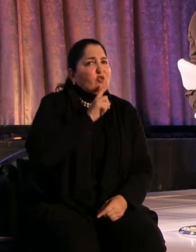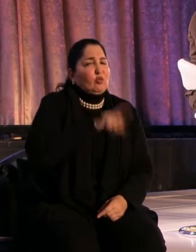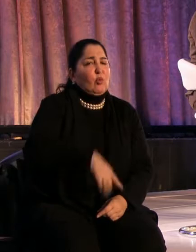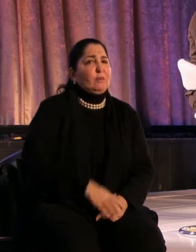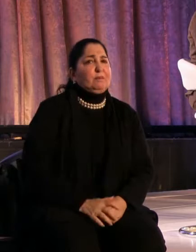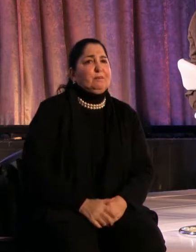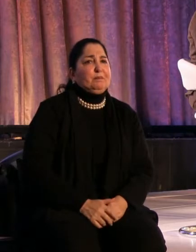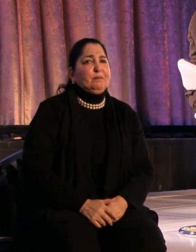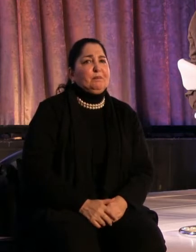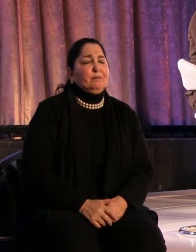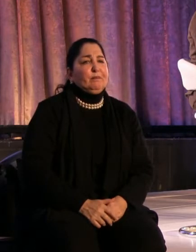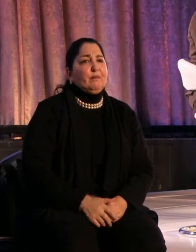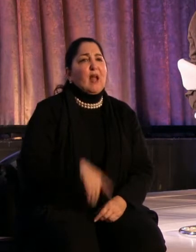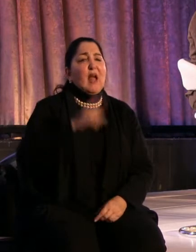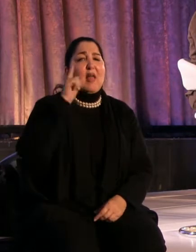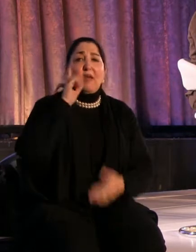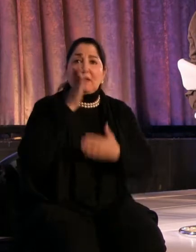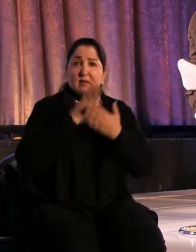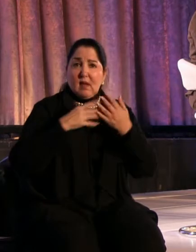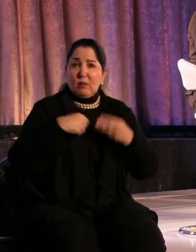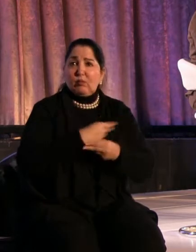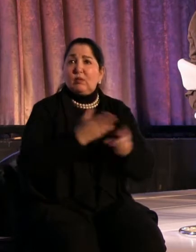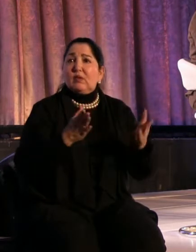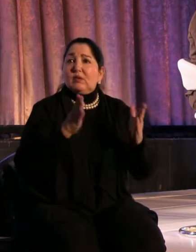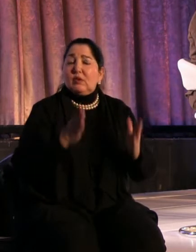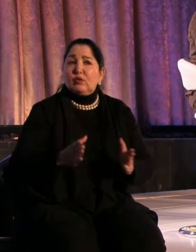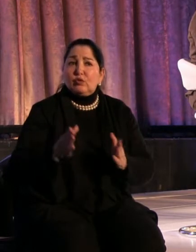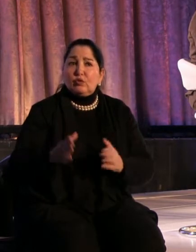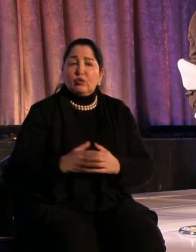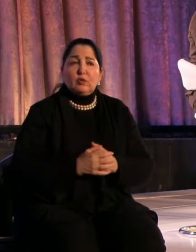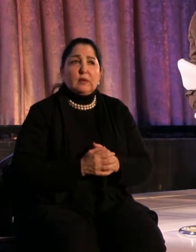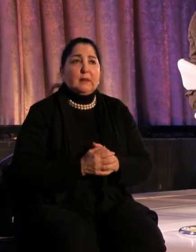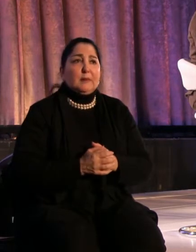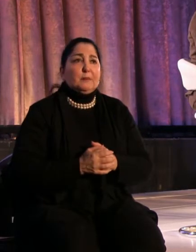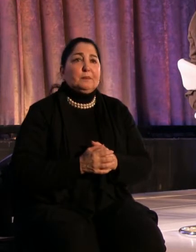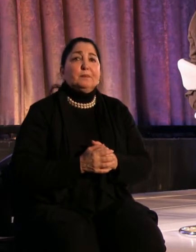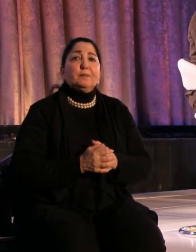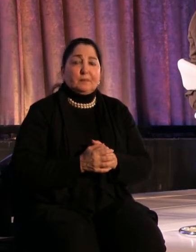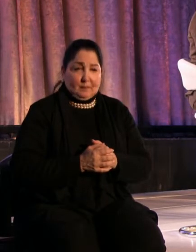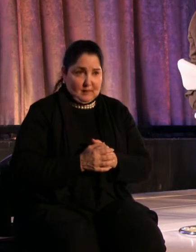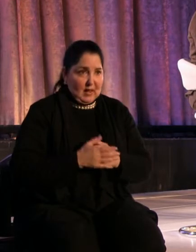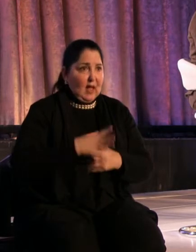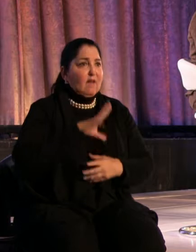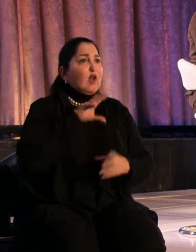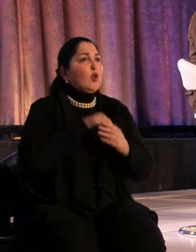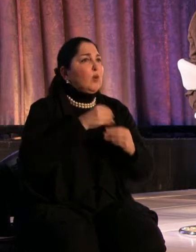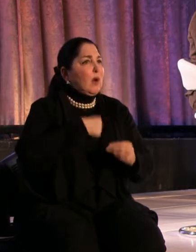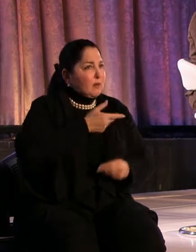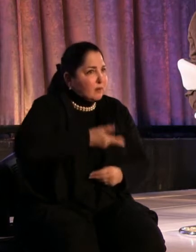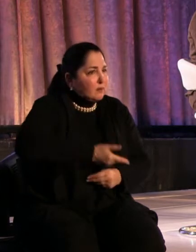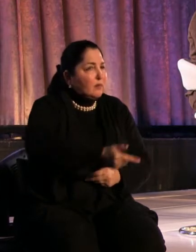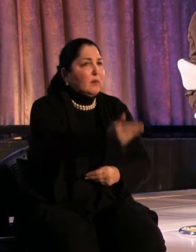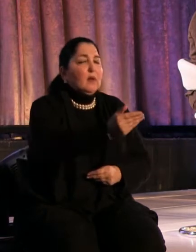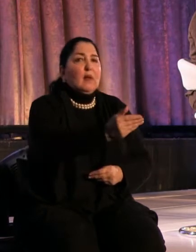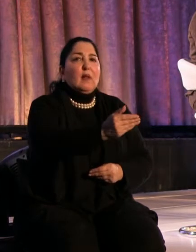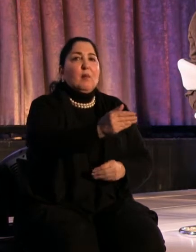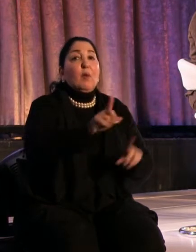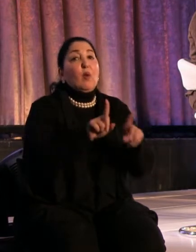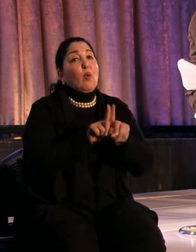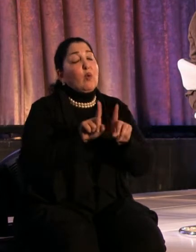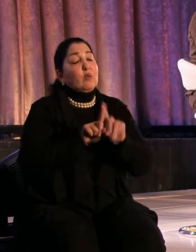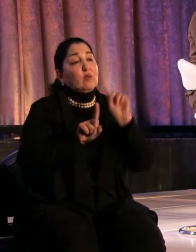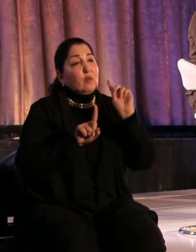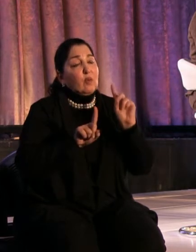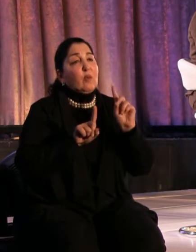who have brought us in and then have also wanted me to do